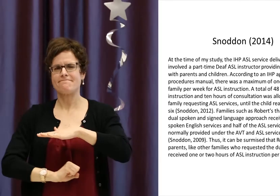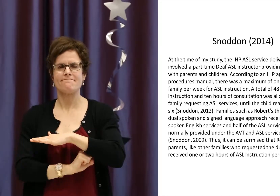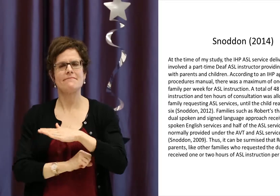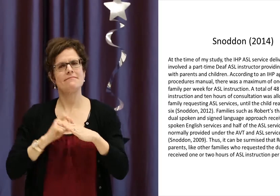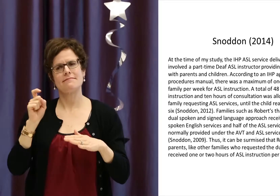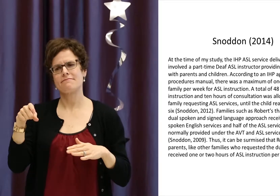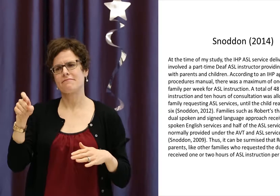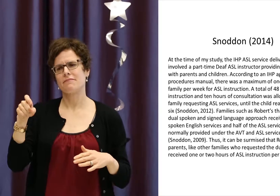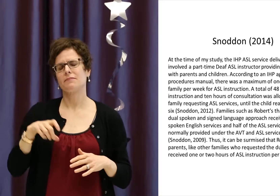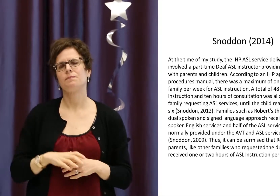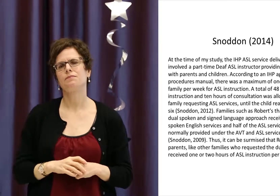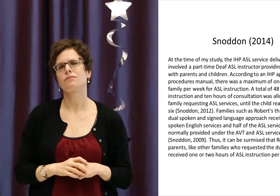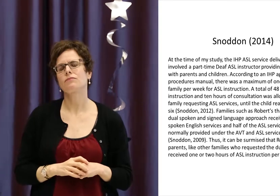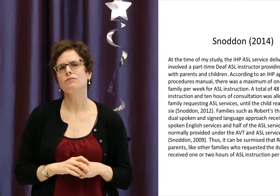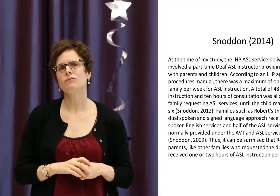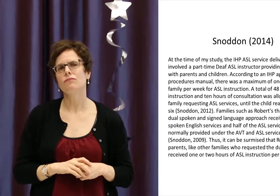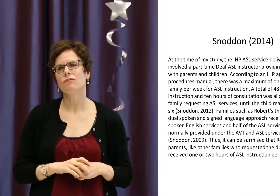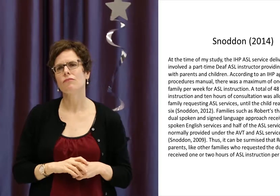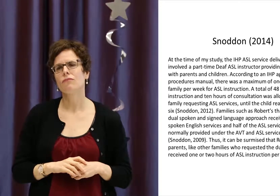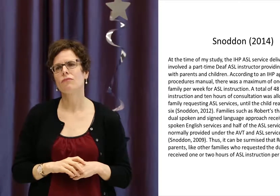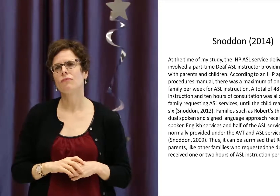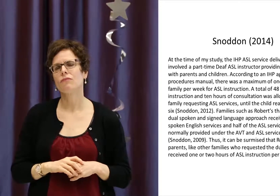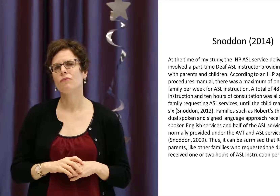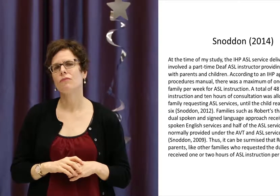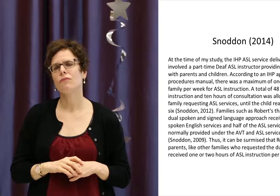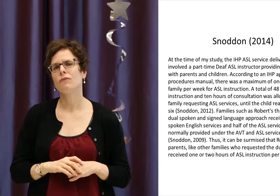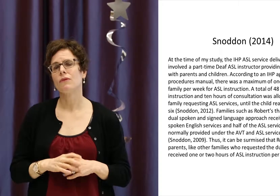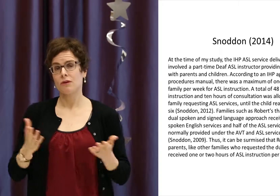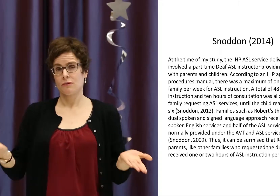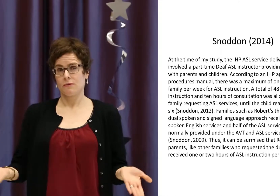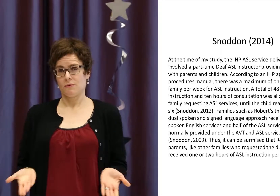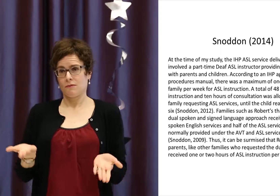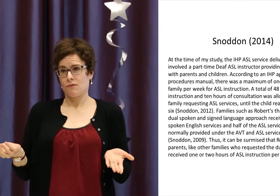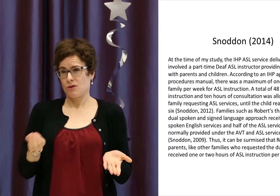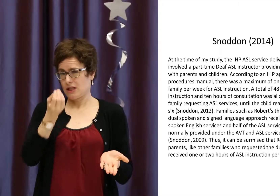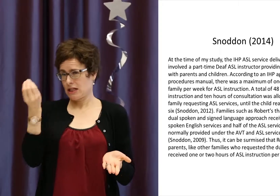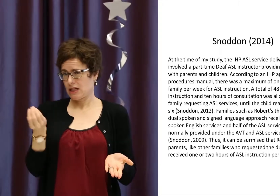So, that foundation, those basic communication skills were still lacking.